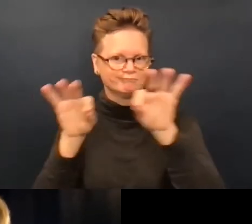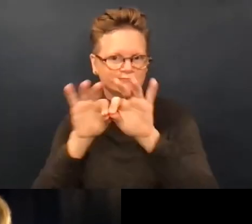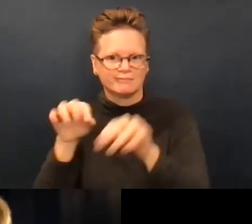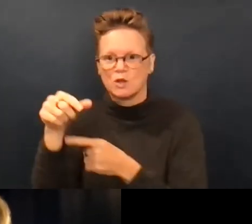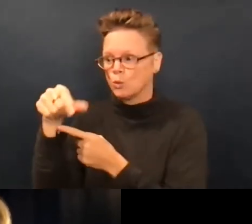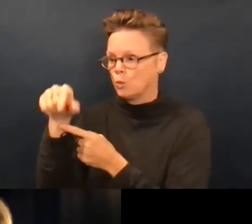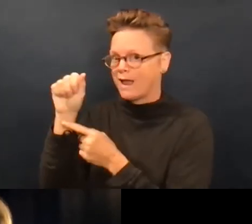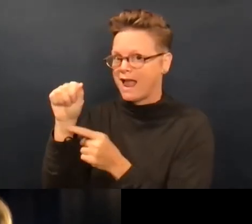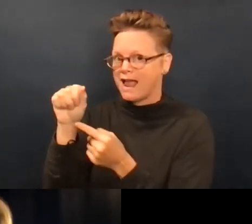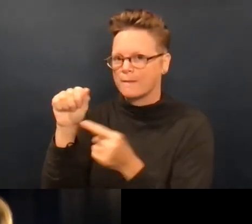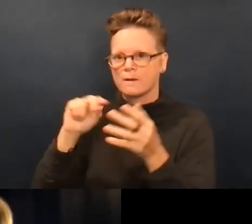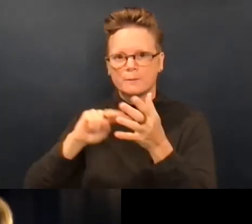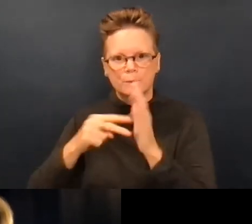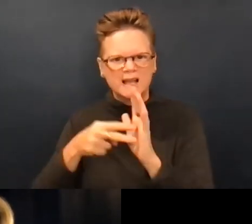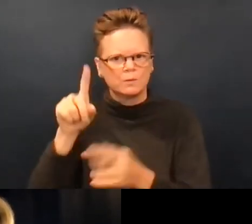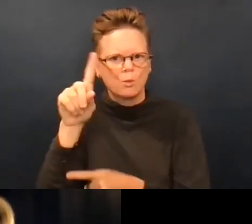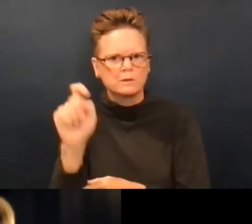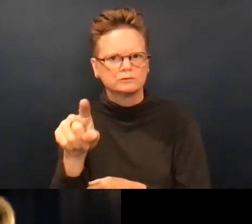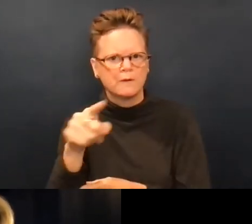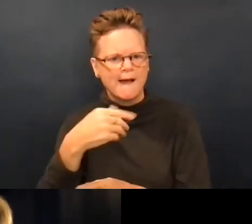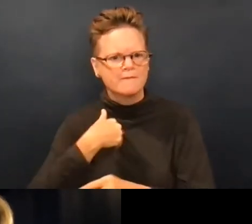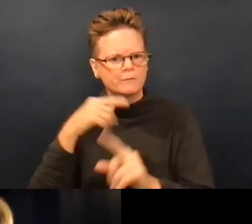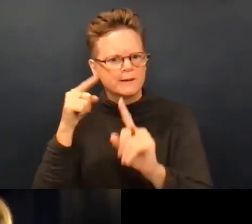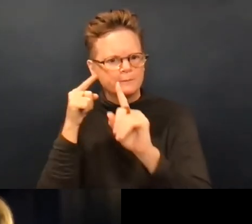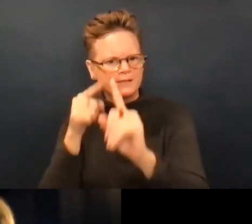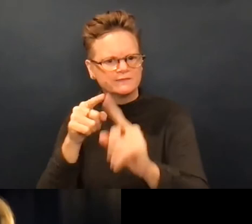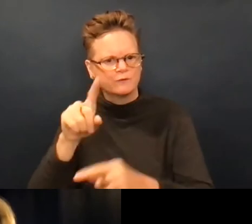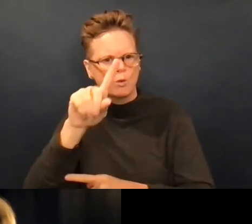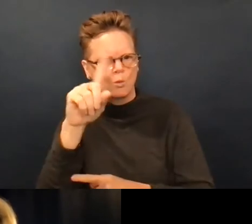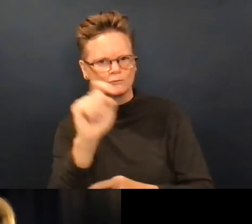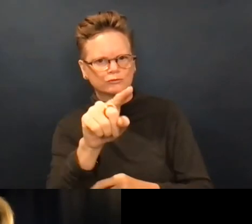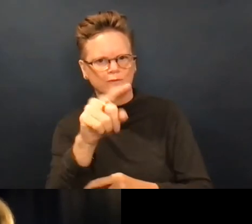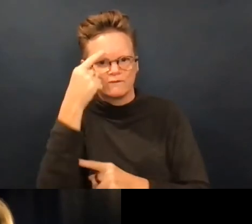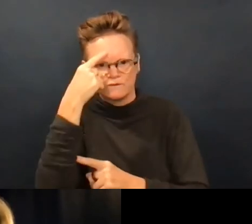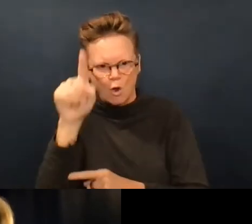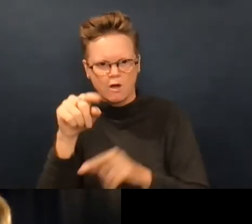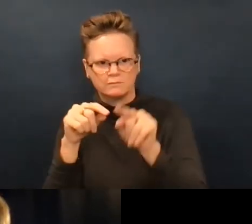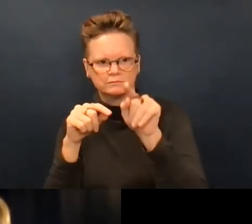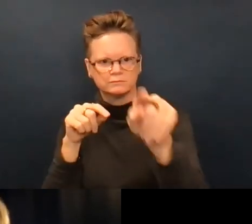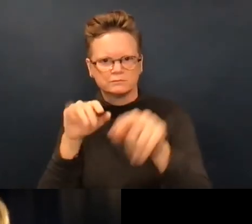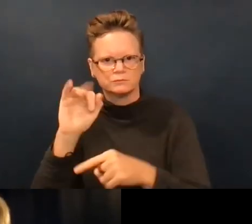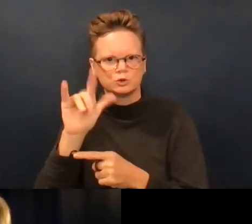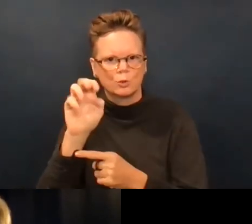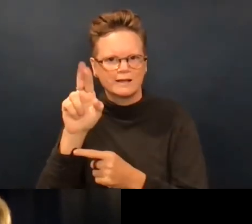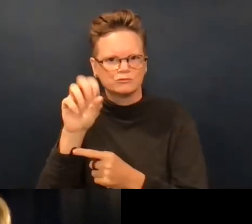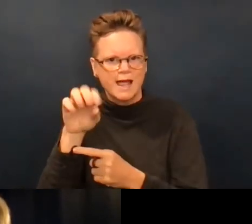If you have questions, specifically Q&A, things that you would like to be answered. So